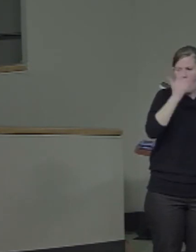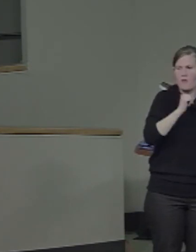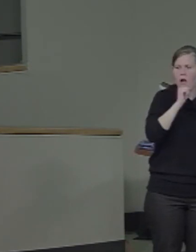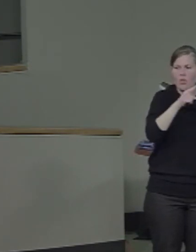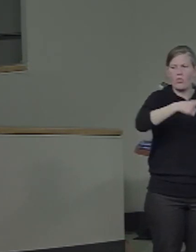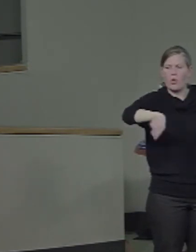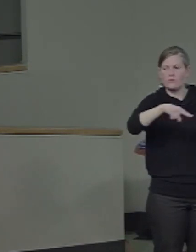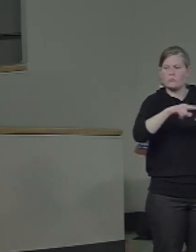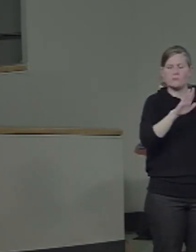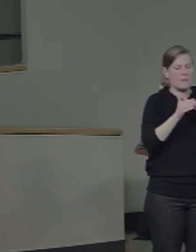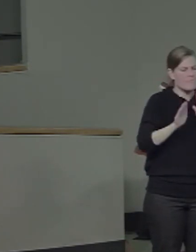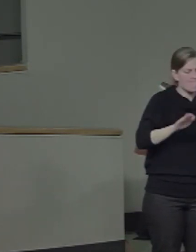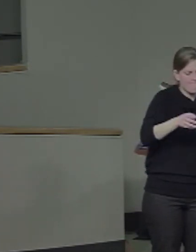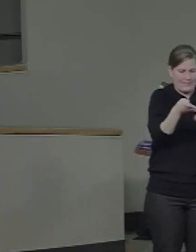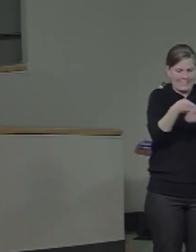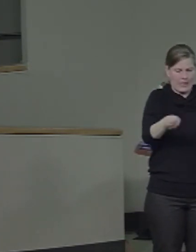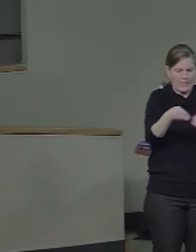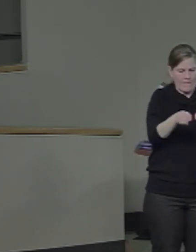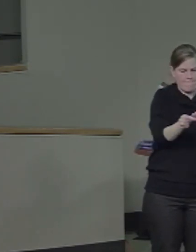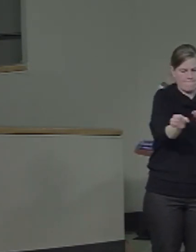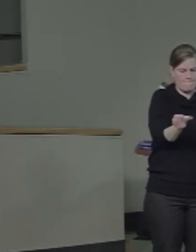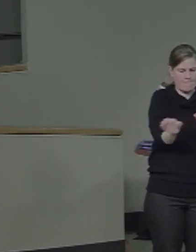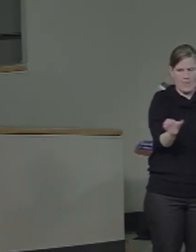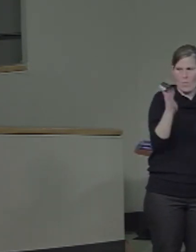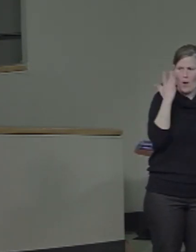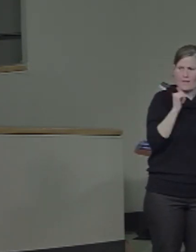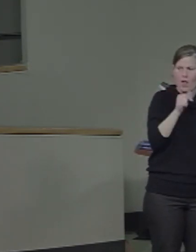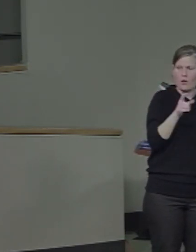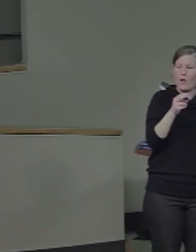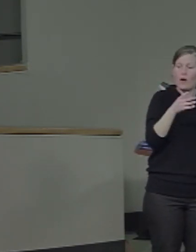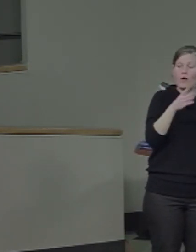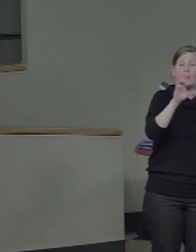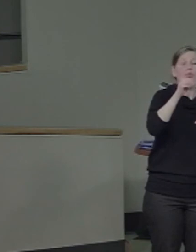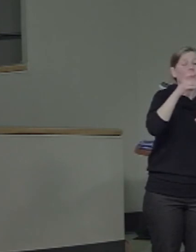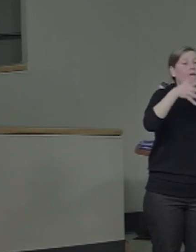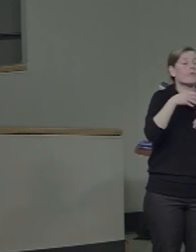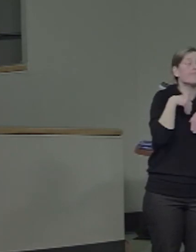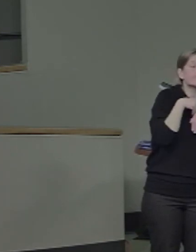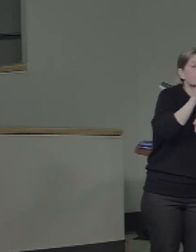Did they just sit dormant? Are they supposed to be equipotential?